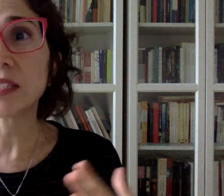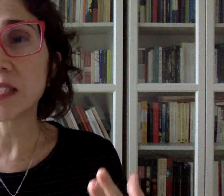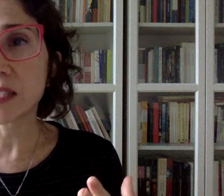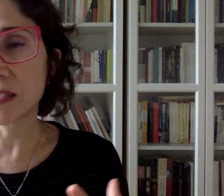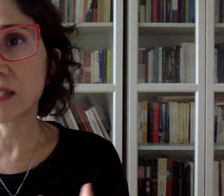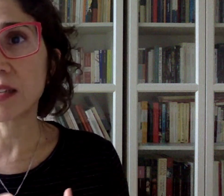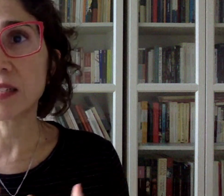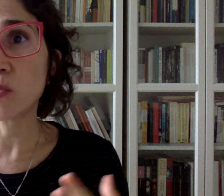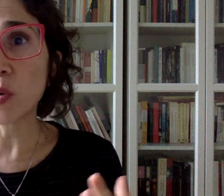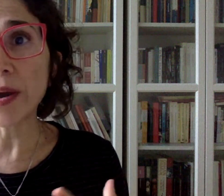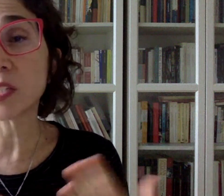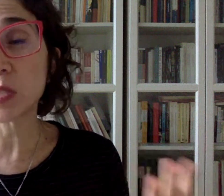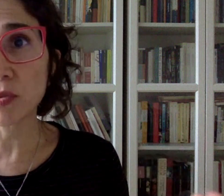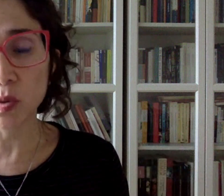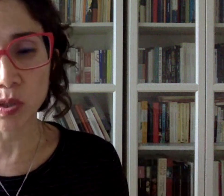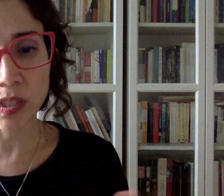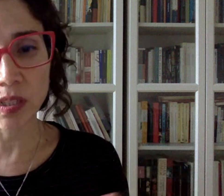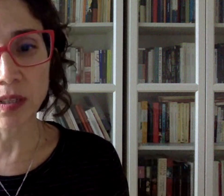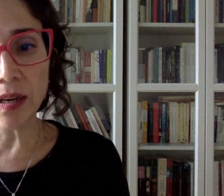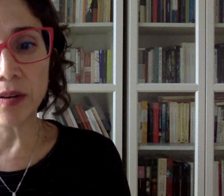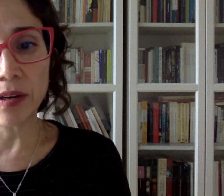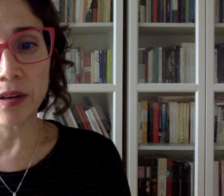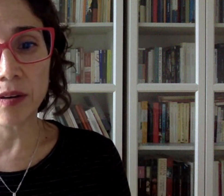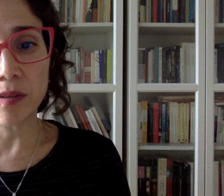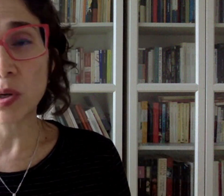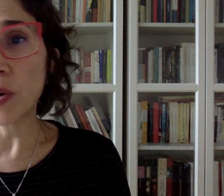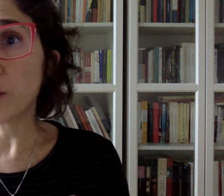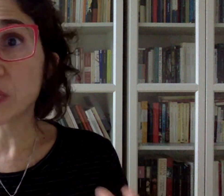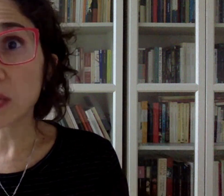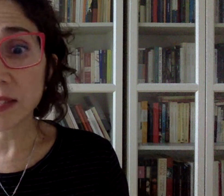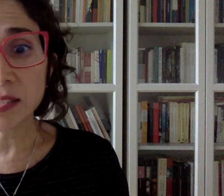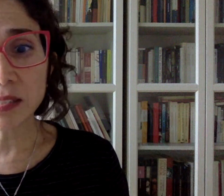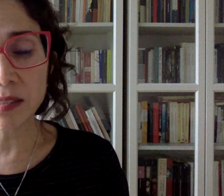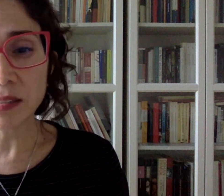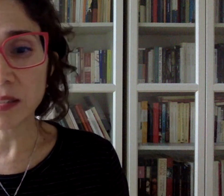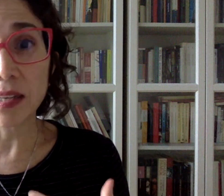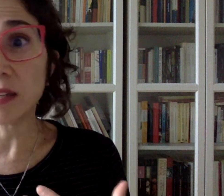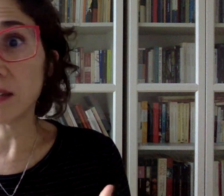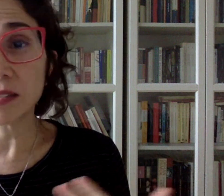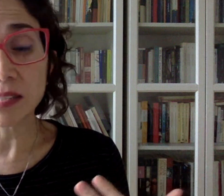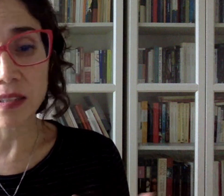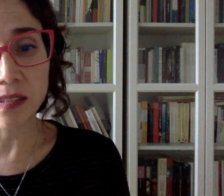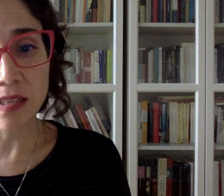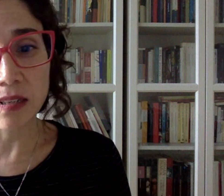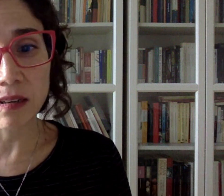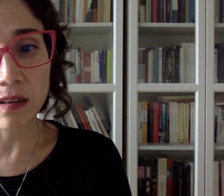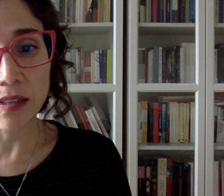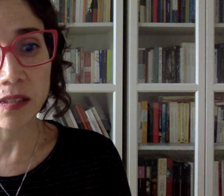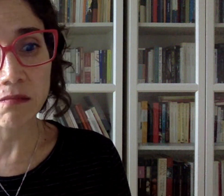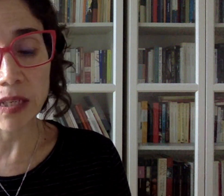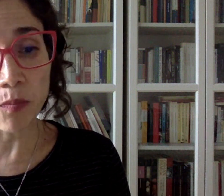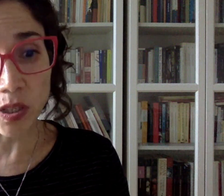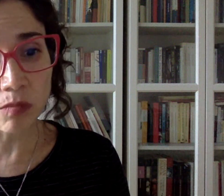the physical distance that is required, especially for those that require personal assistance, and then the distance is